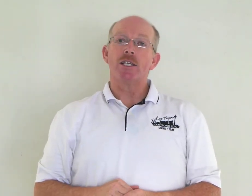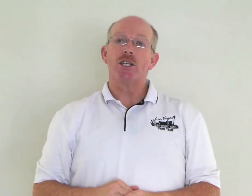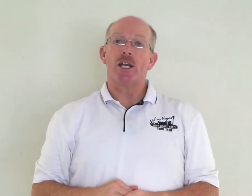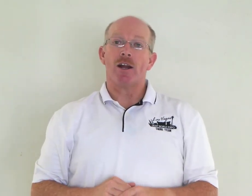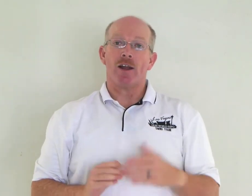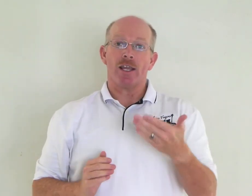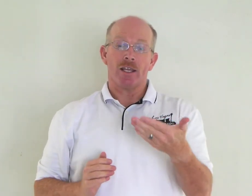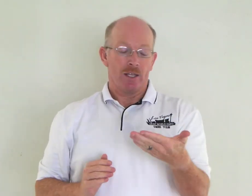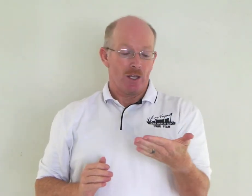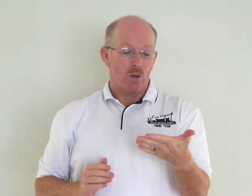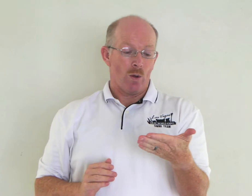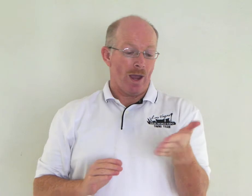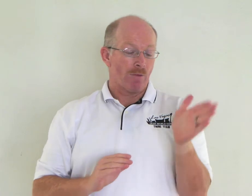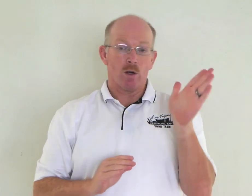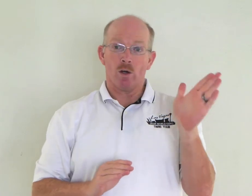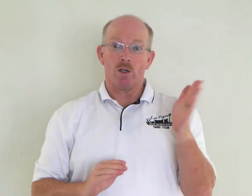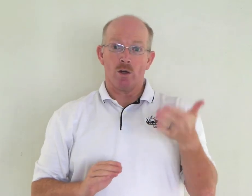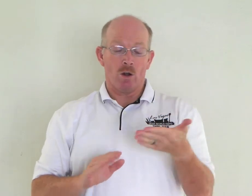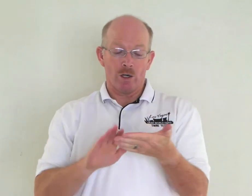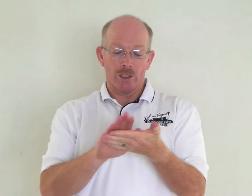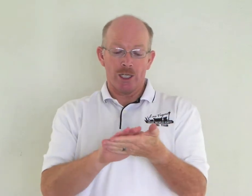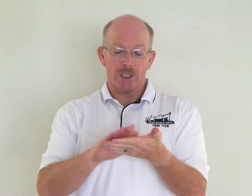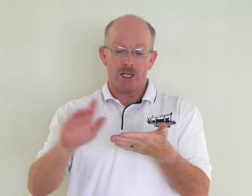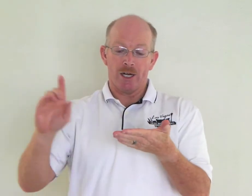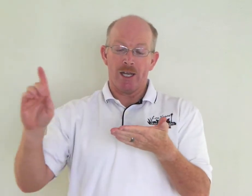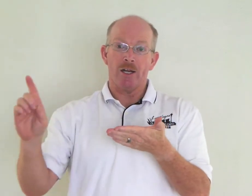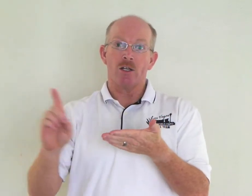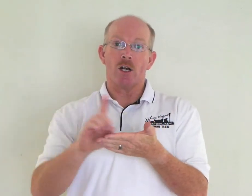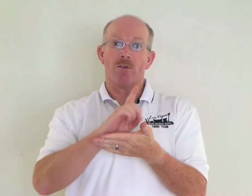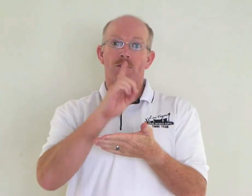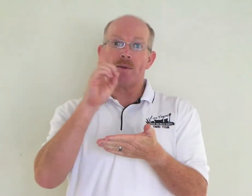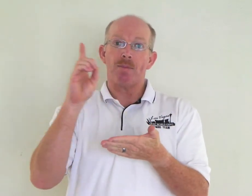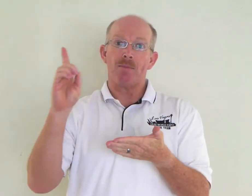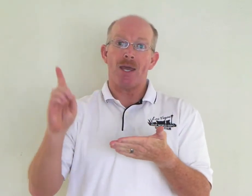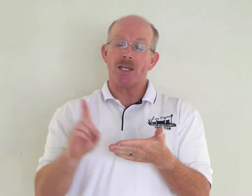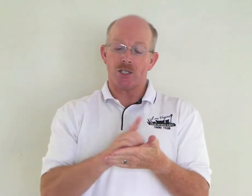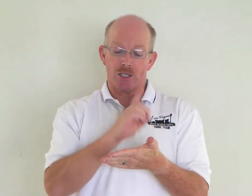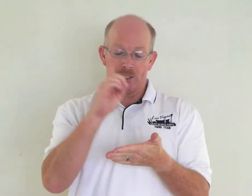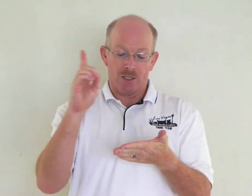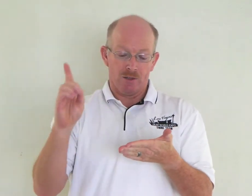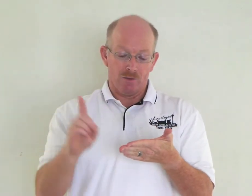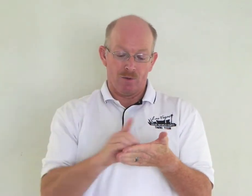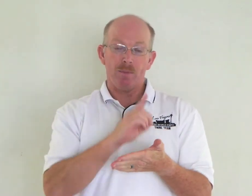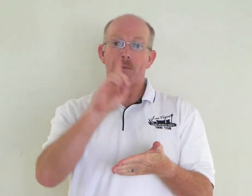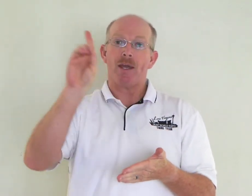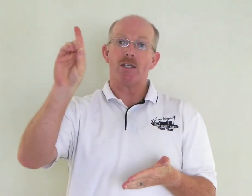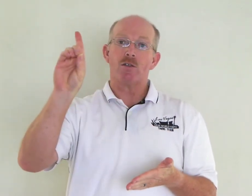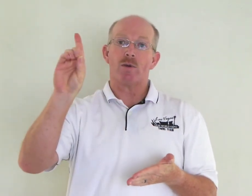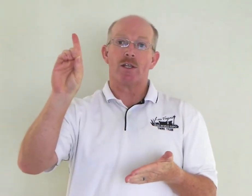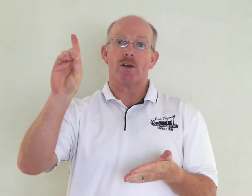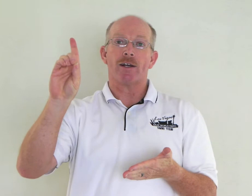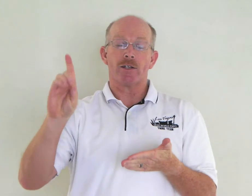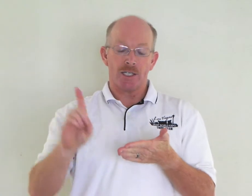Dictionary. You have your large dictionary here and you're going to flip the pages. Flip the pages with your letter D.